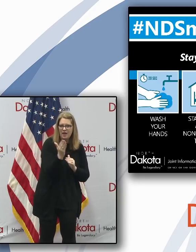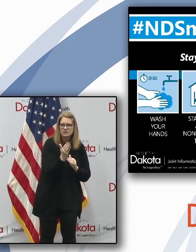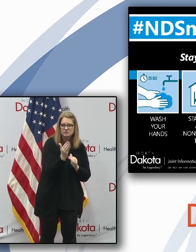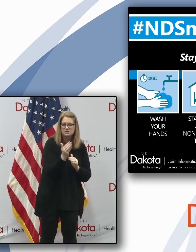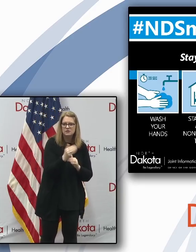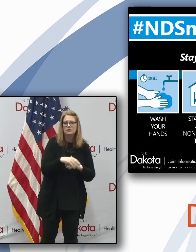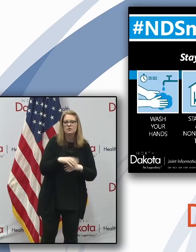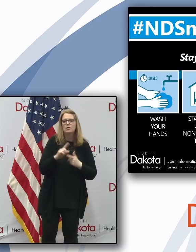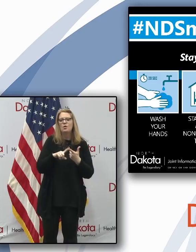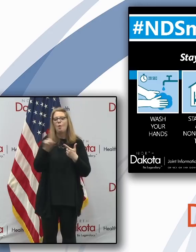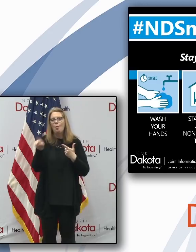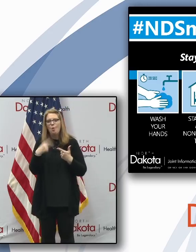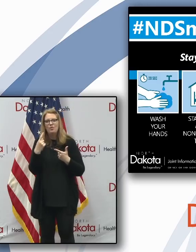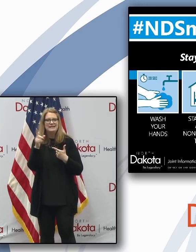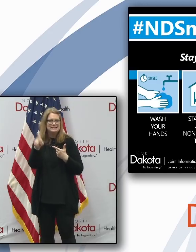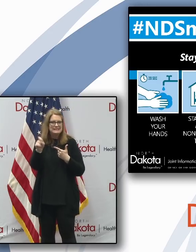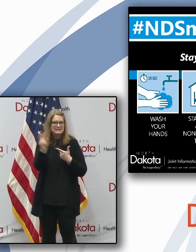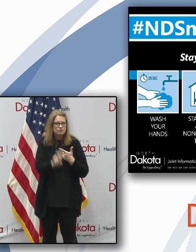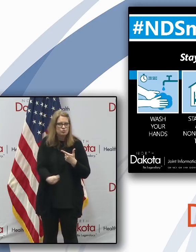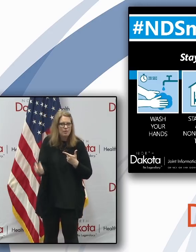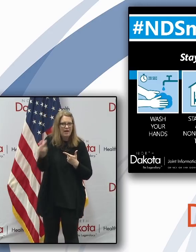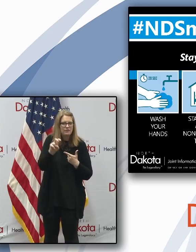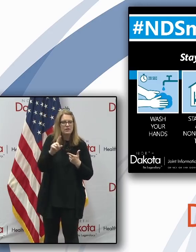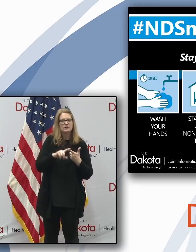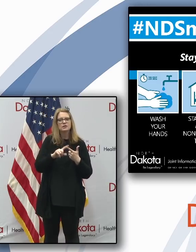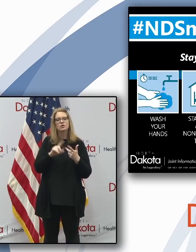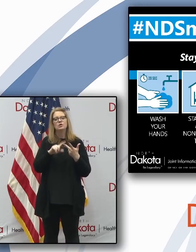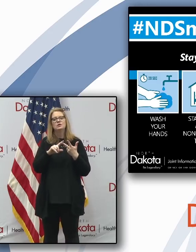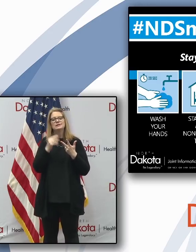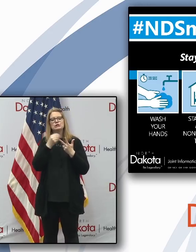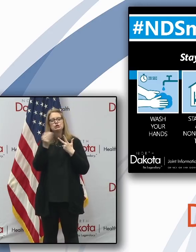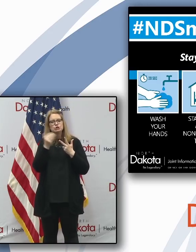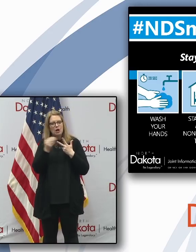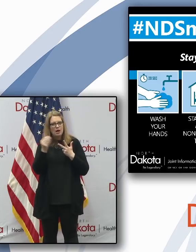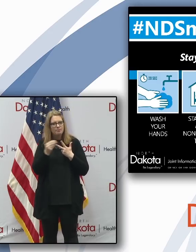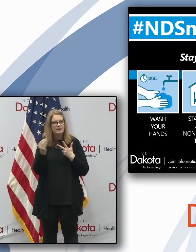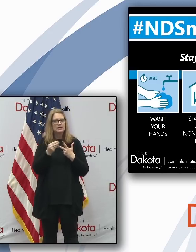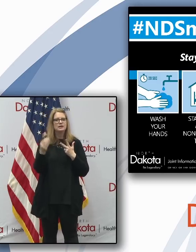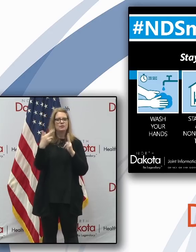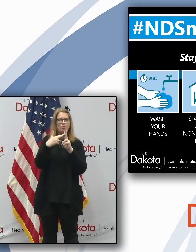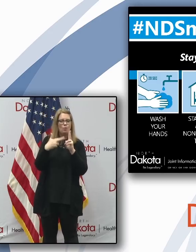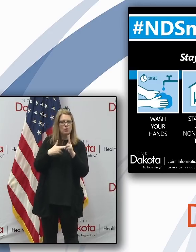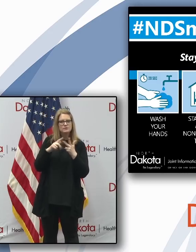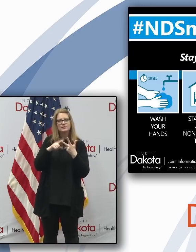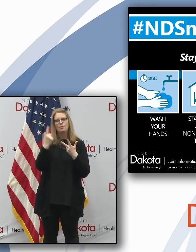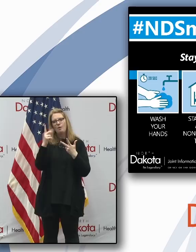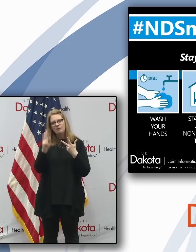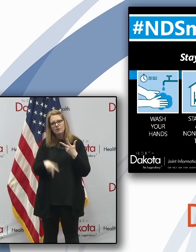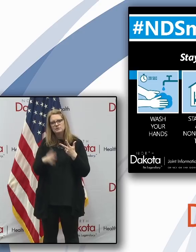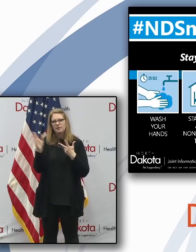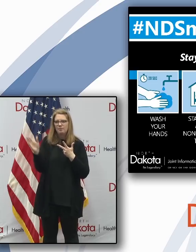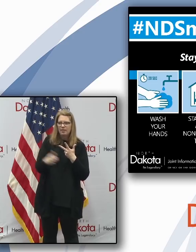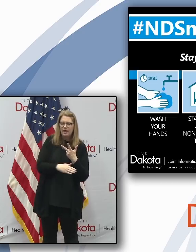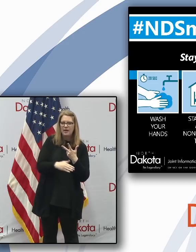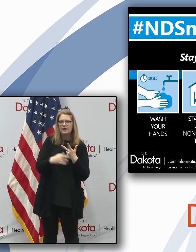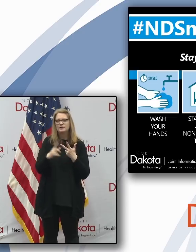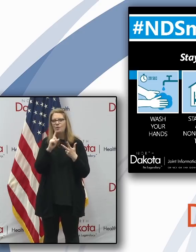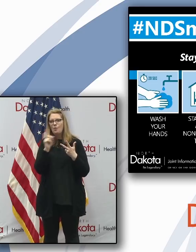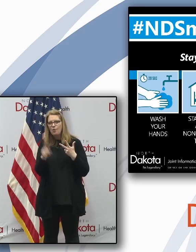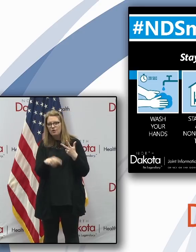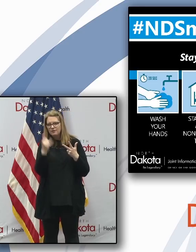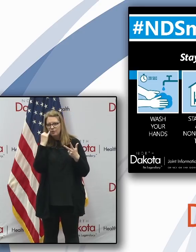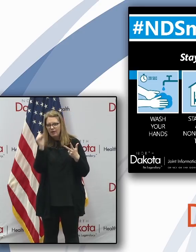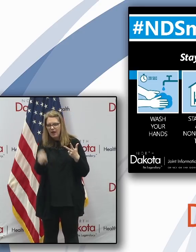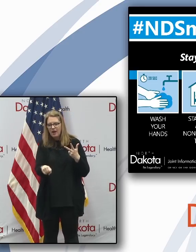only essential travel. We talked before about when you do shop, all the guidelines for that. One person, plan ahead, order if you